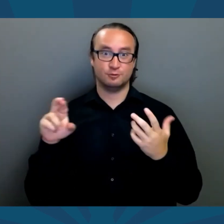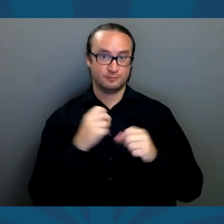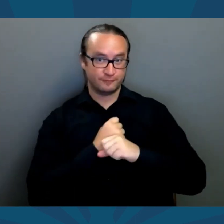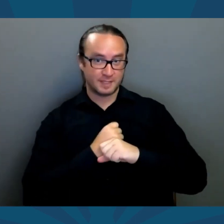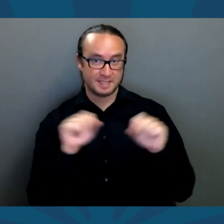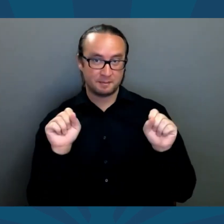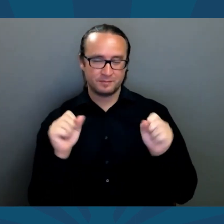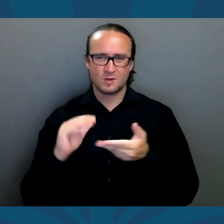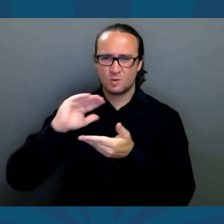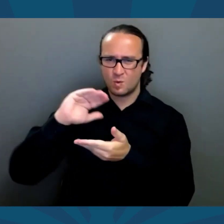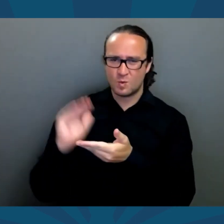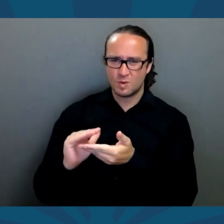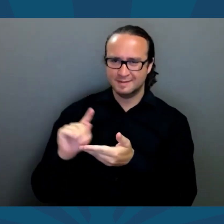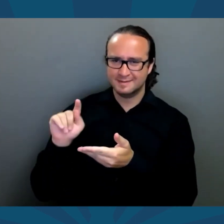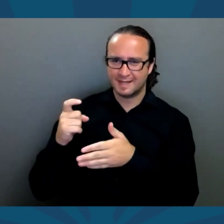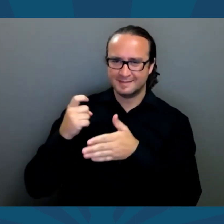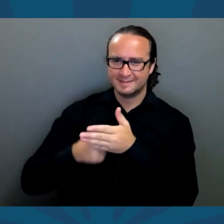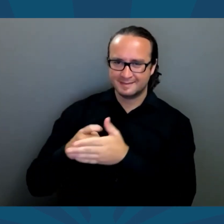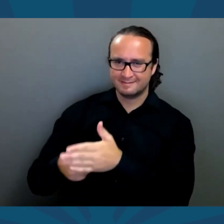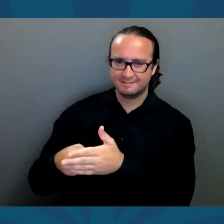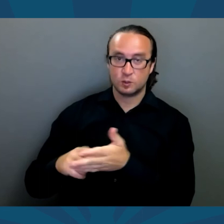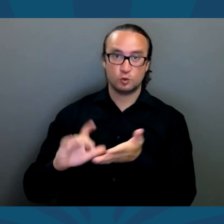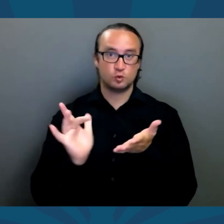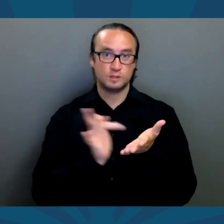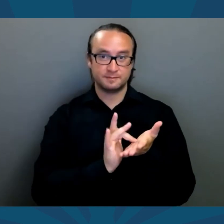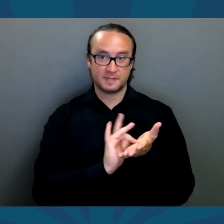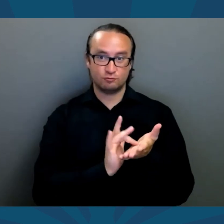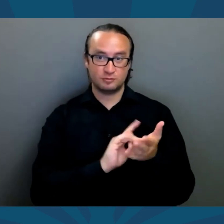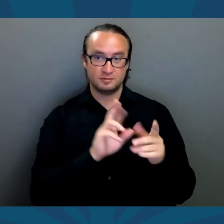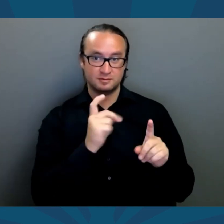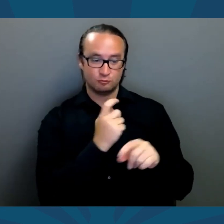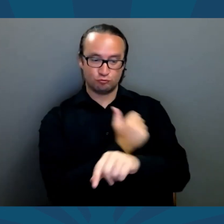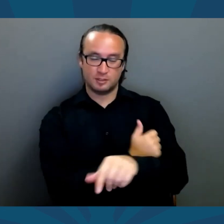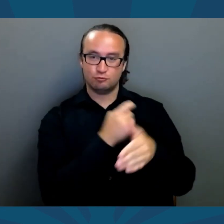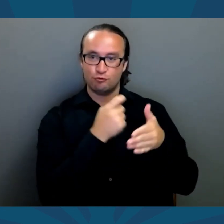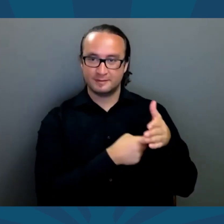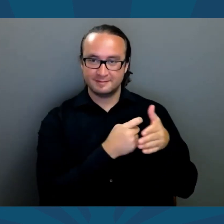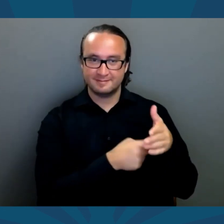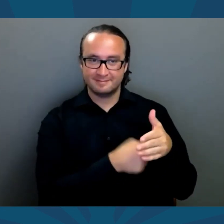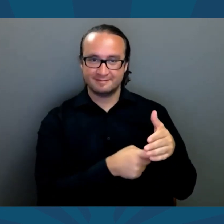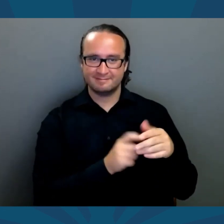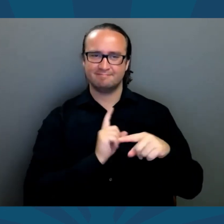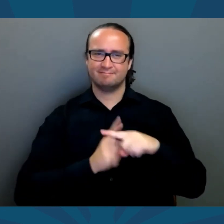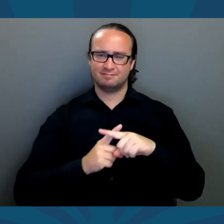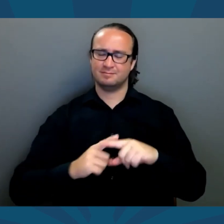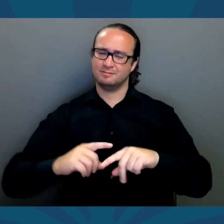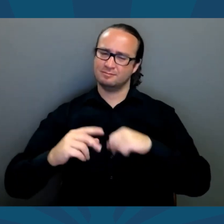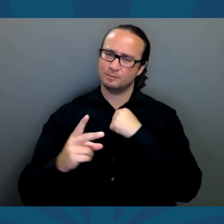protecting life and religious freedom, lowering taxes and prescription drug costs,